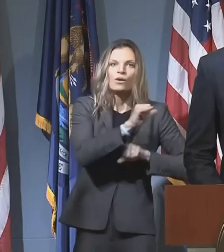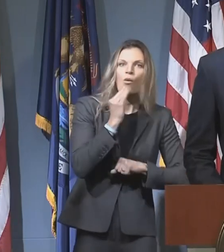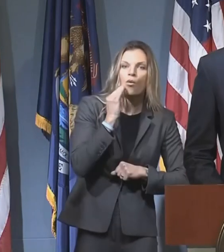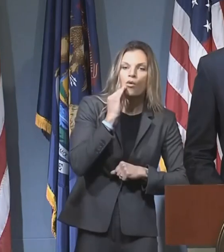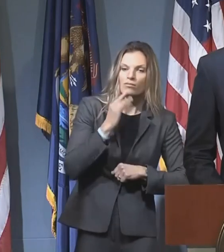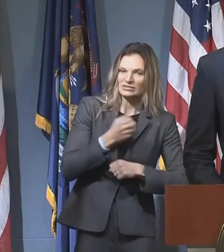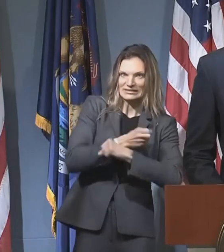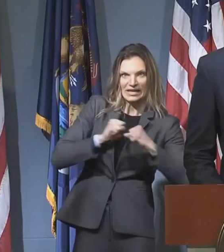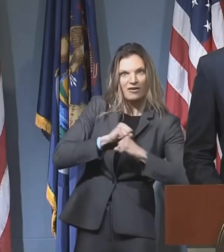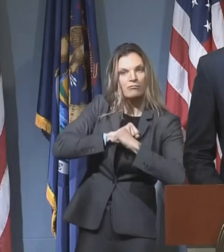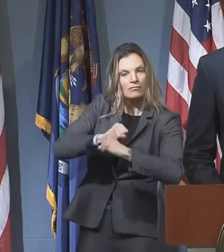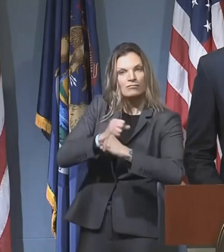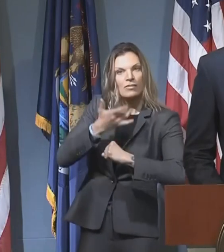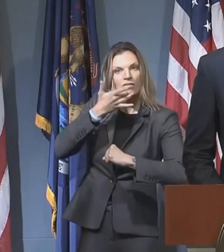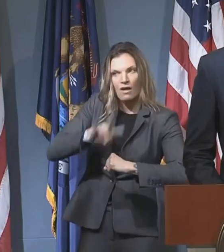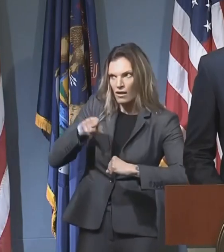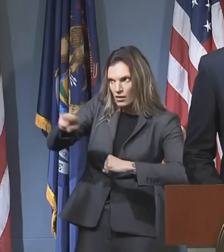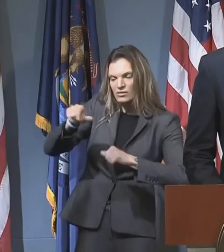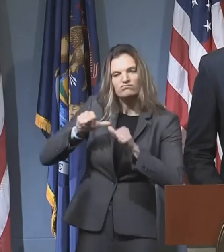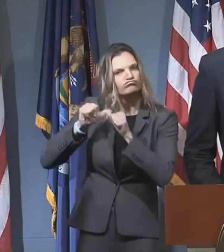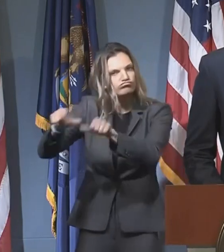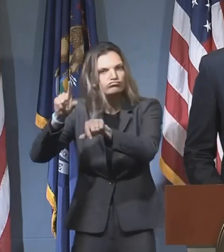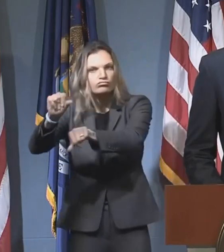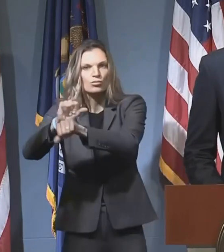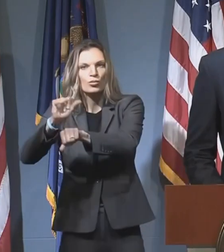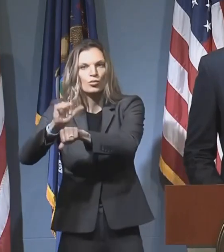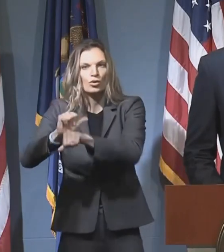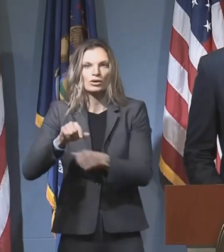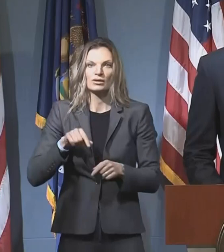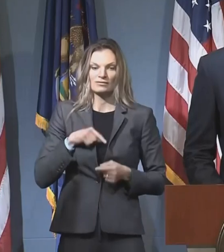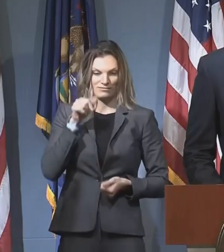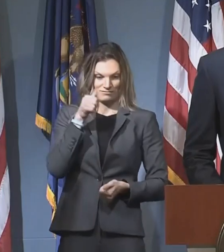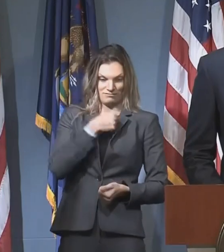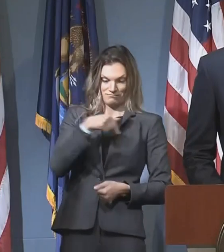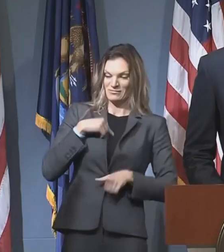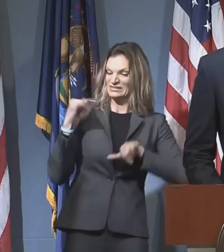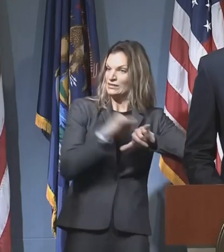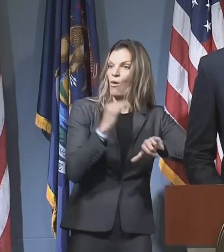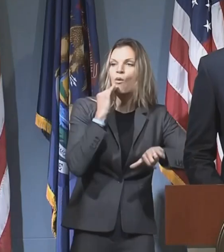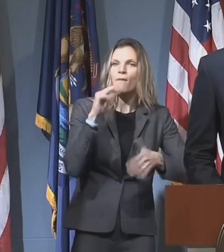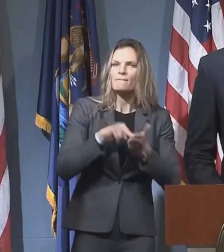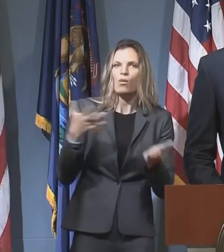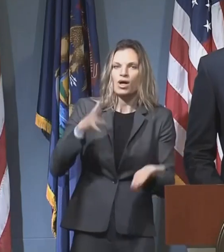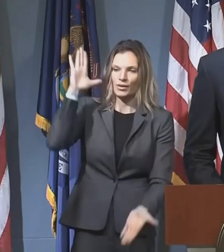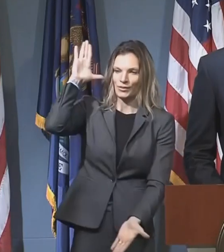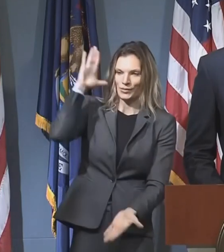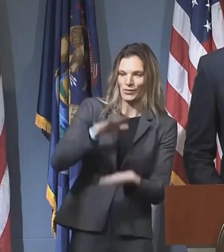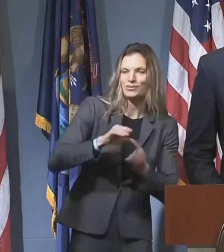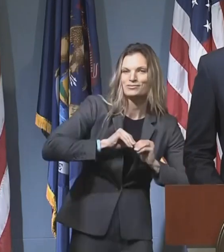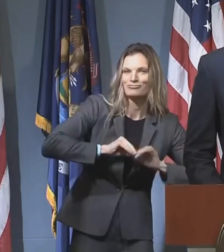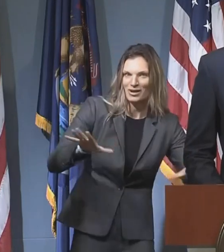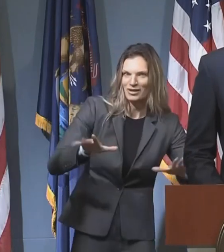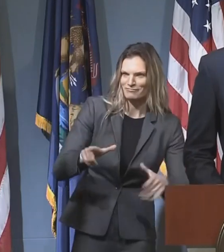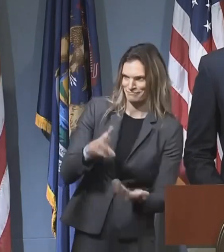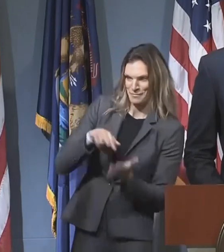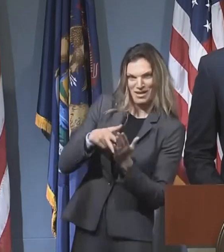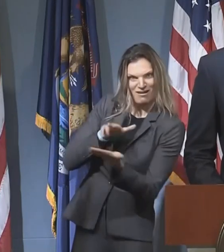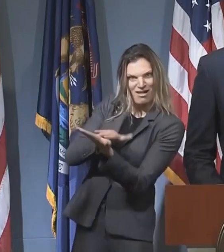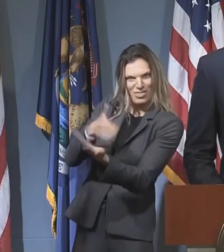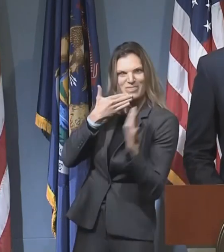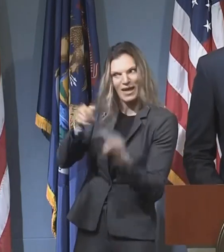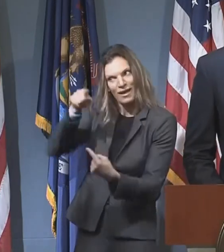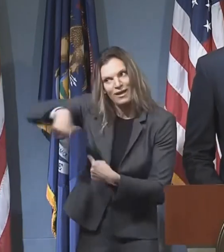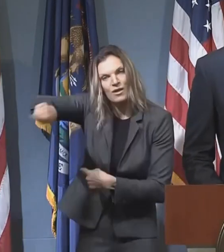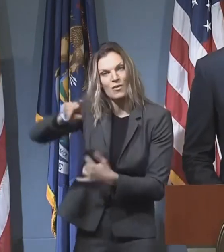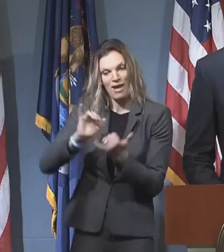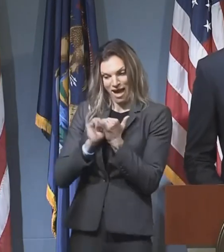and stay safe, which helped tremendously mitigate the spread of COVID-19. Now it is our turn to help